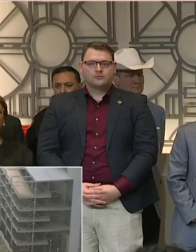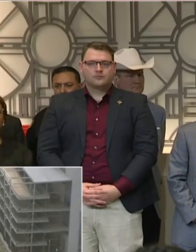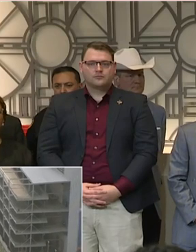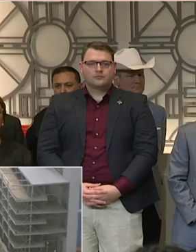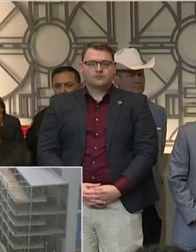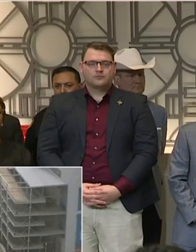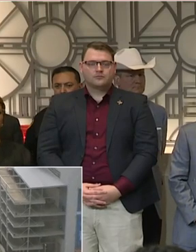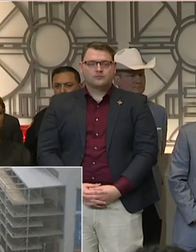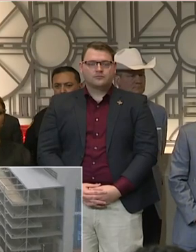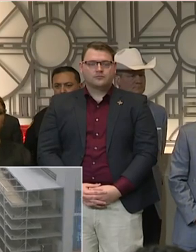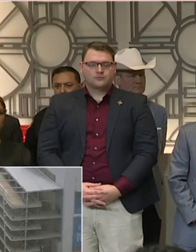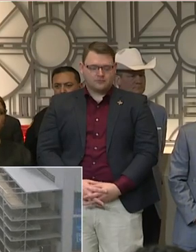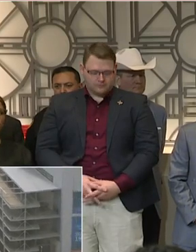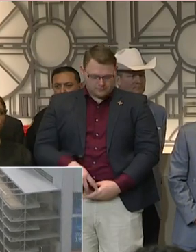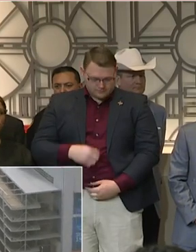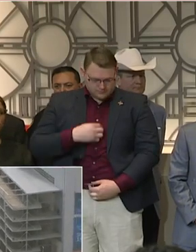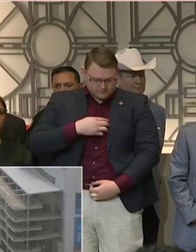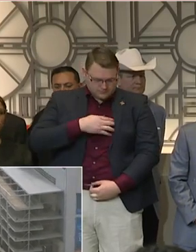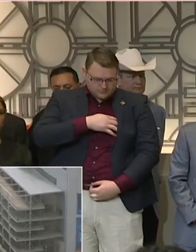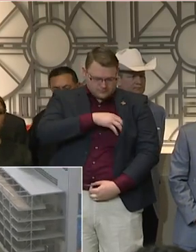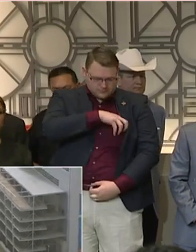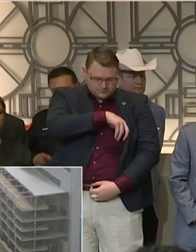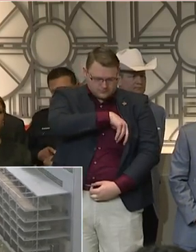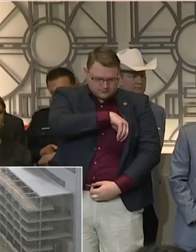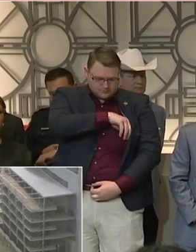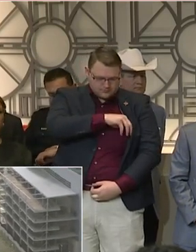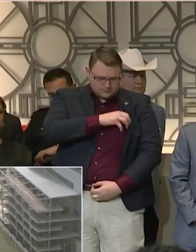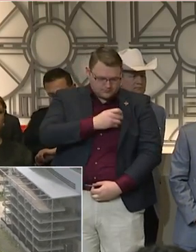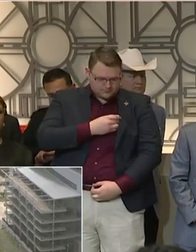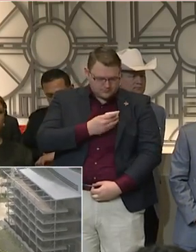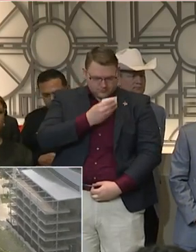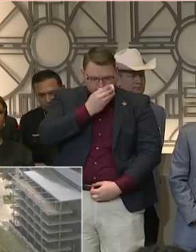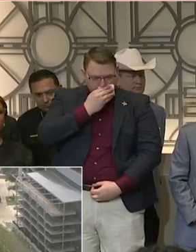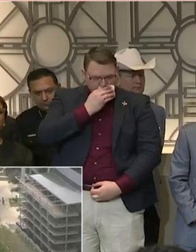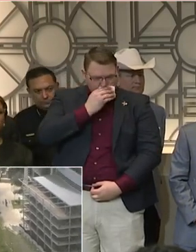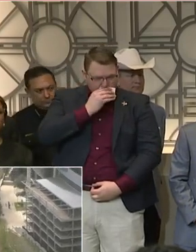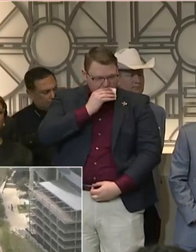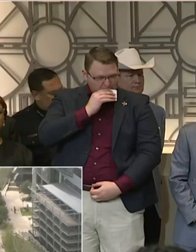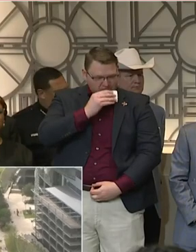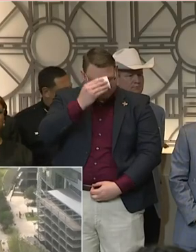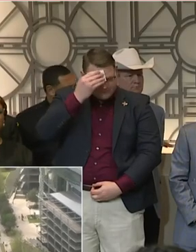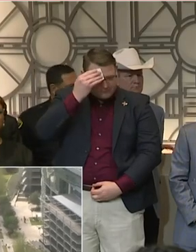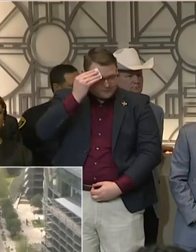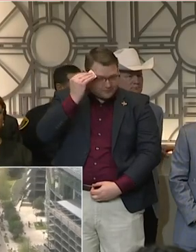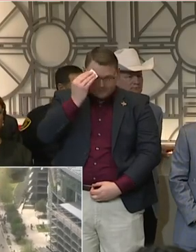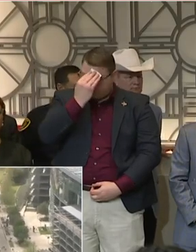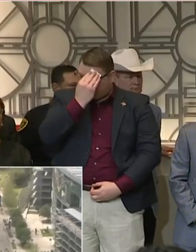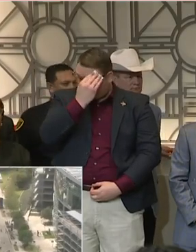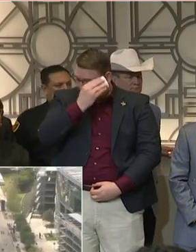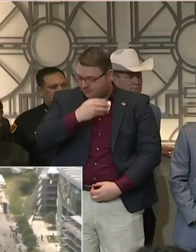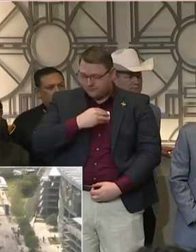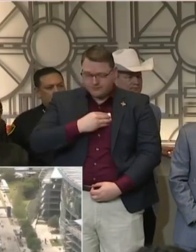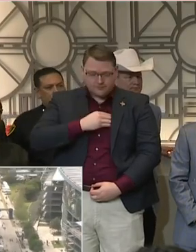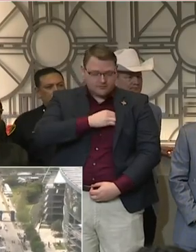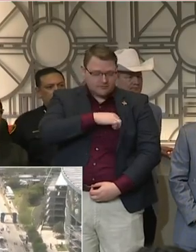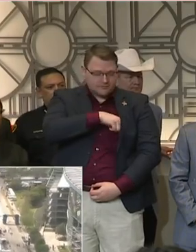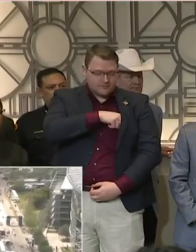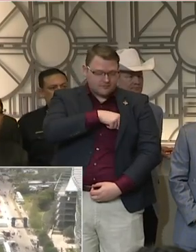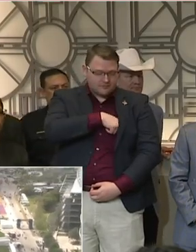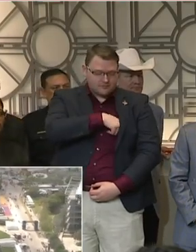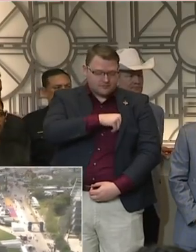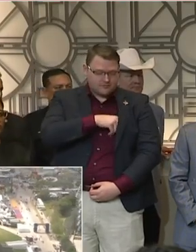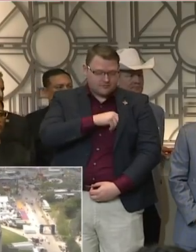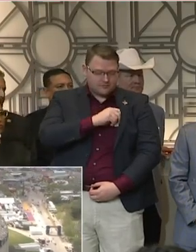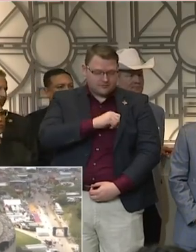reporter Haley Hernandez, does not have a vaccine. That is the primary difference between the flu, the measles, and the